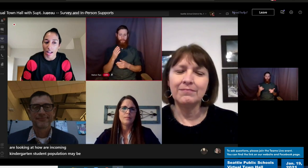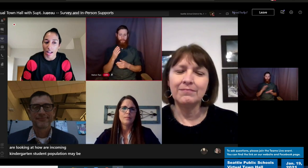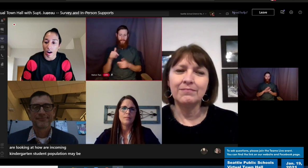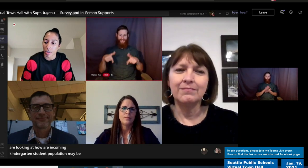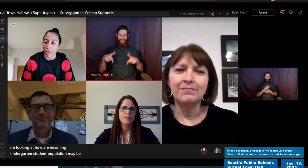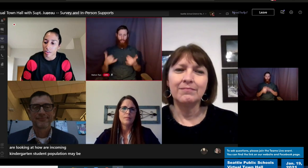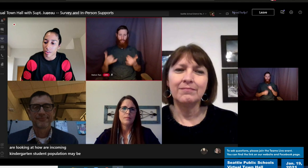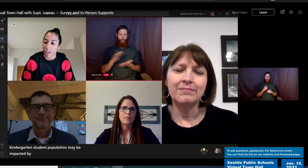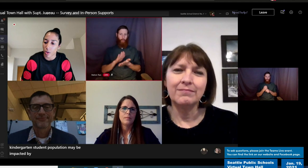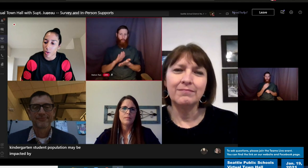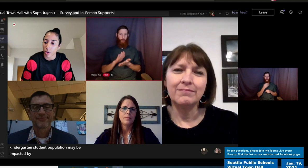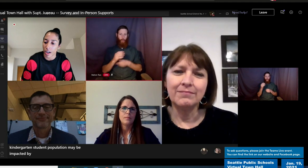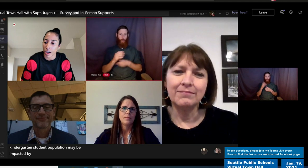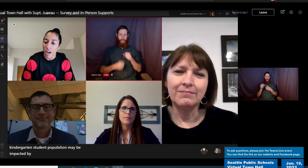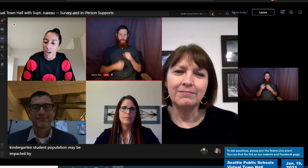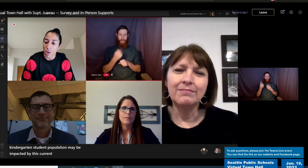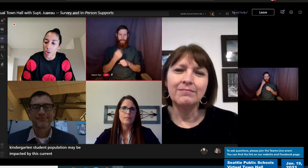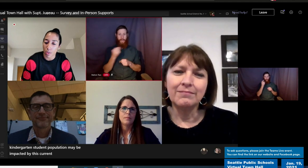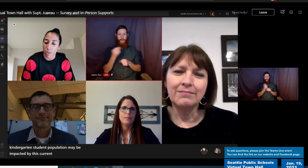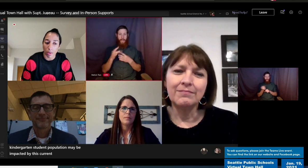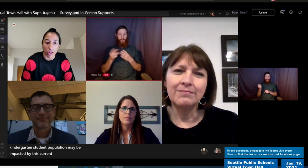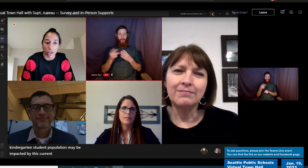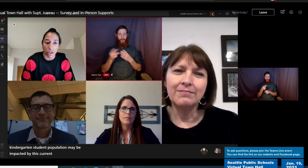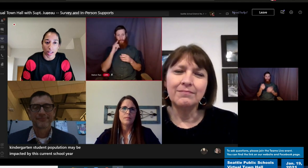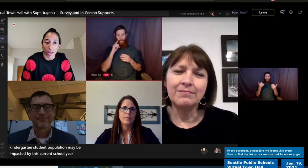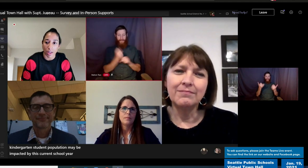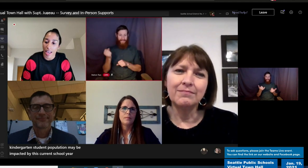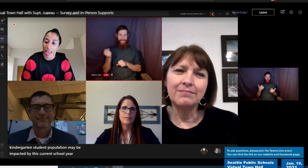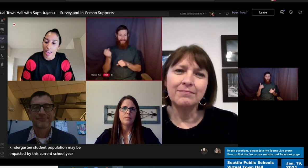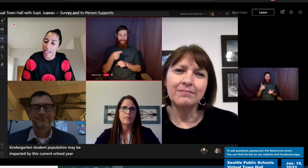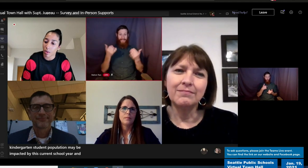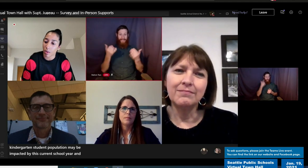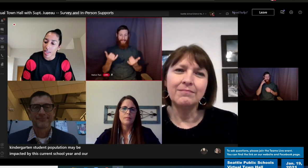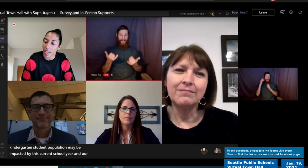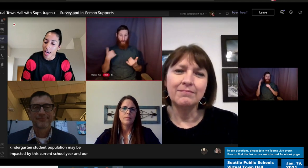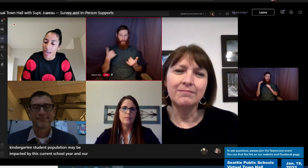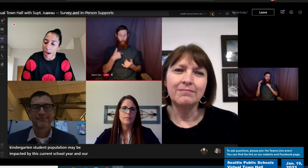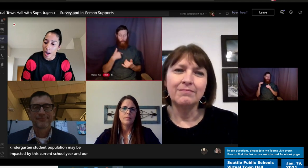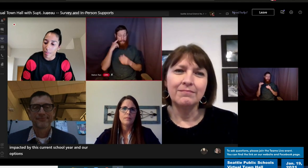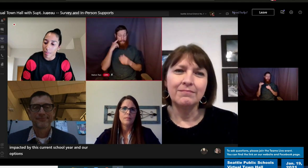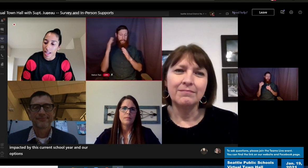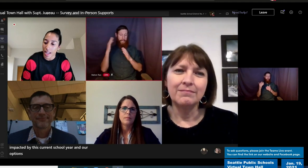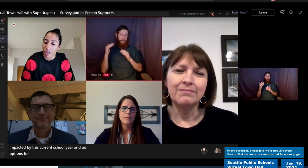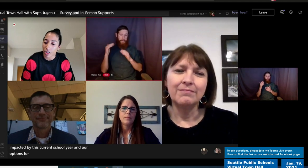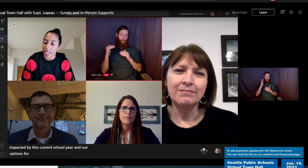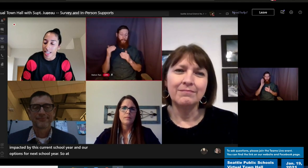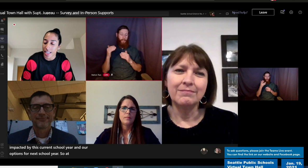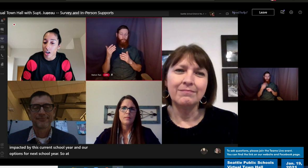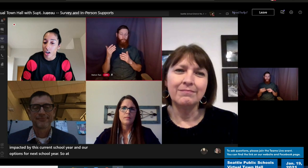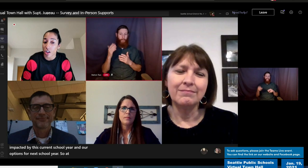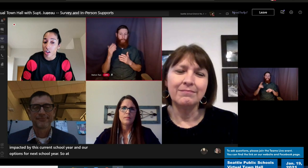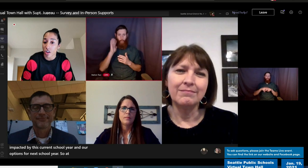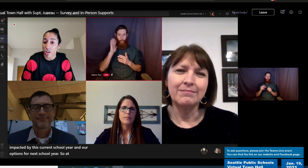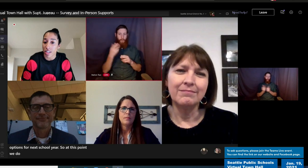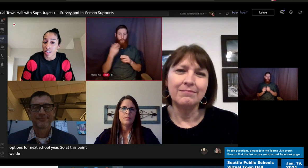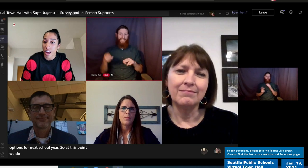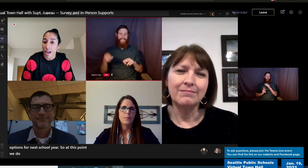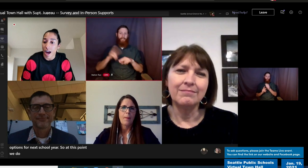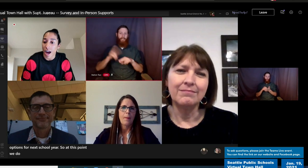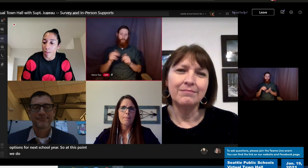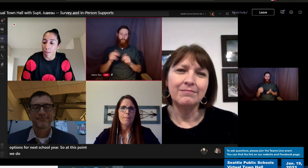our options for next school year. So at this point we do anticipate that there will be an increase in kindergarten students